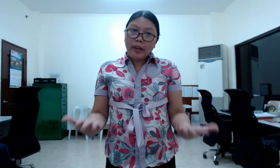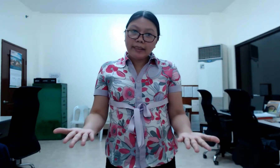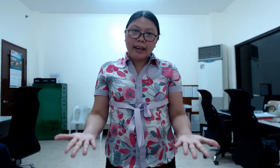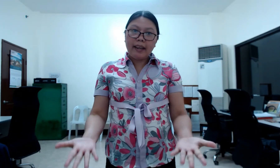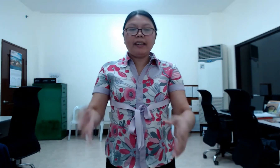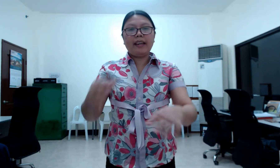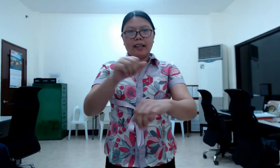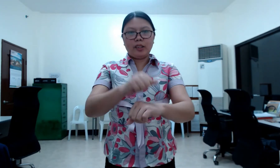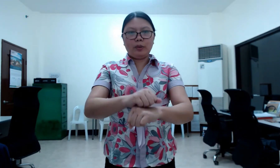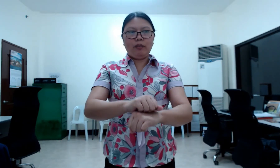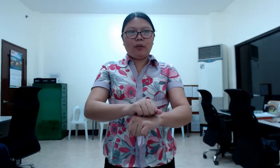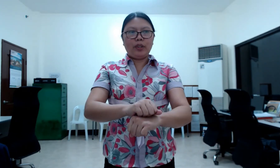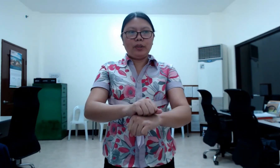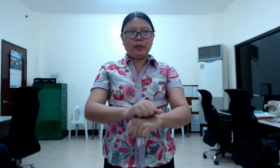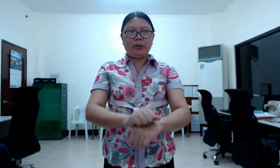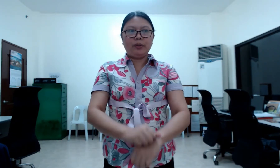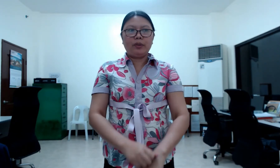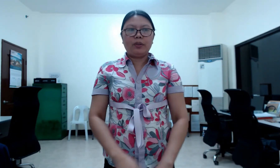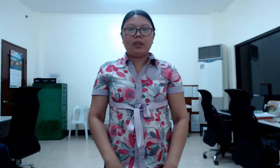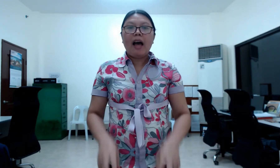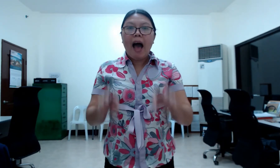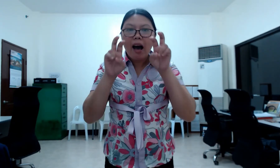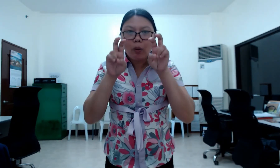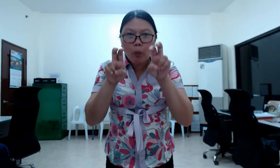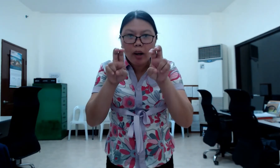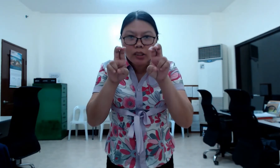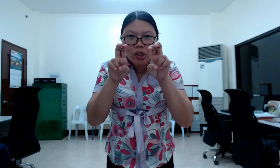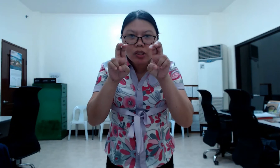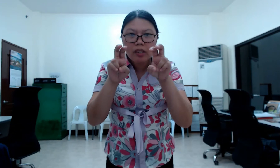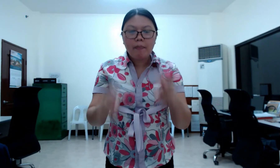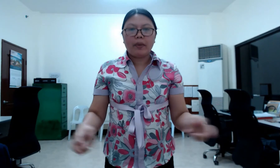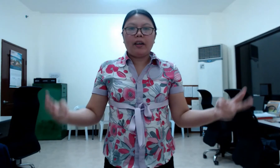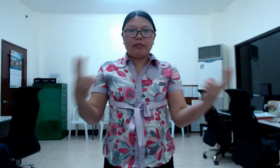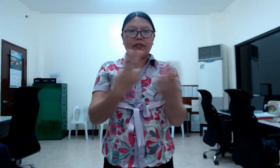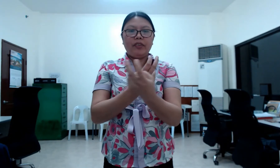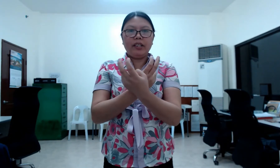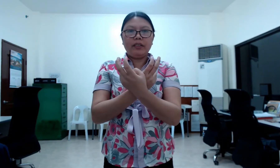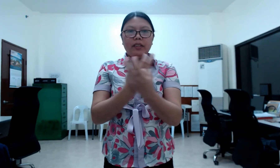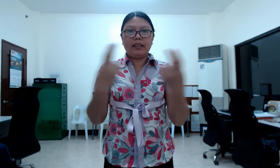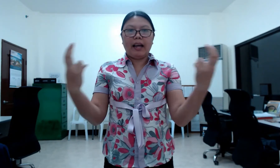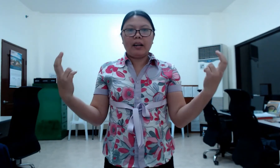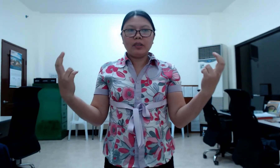can I do for you? I'll watch and figure it out. What?